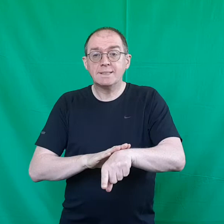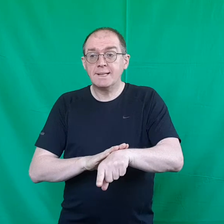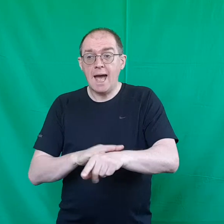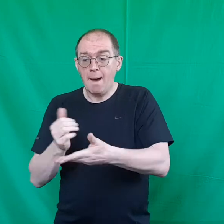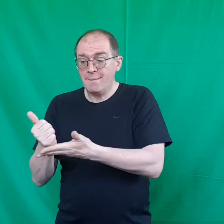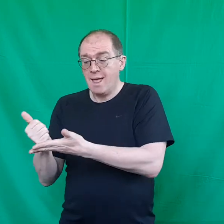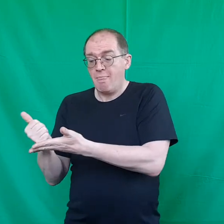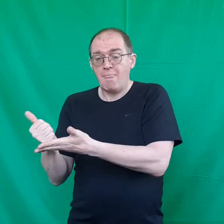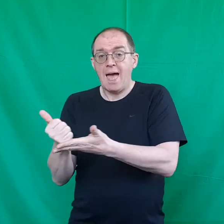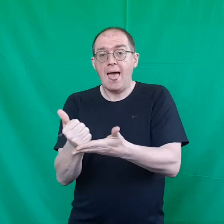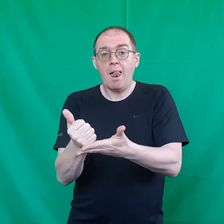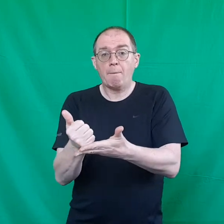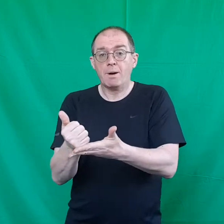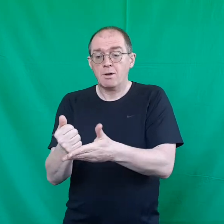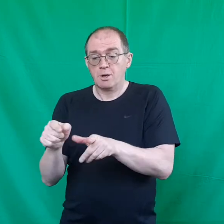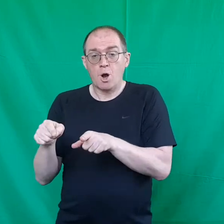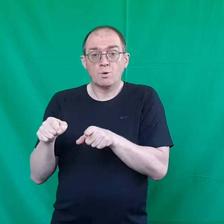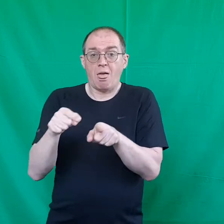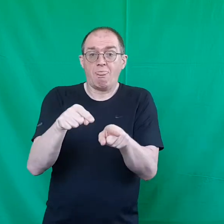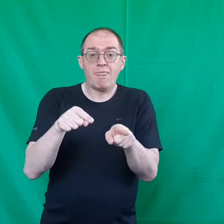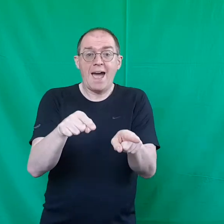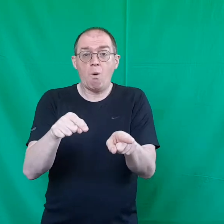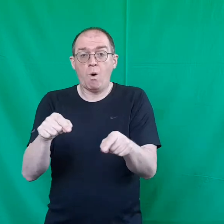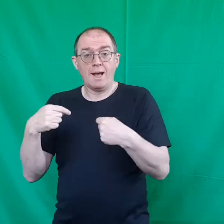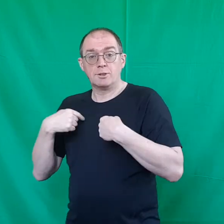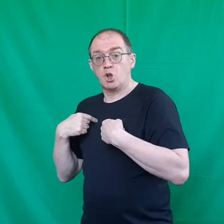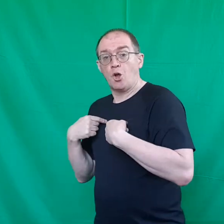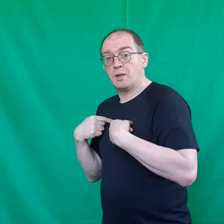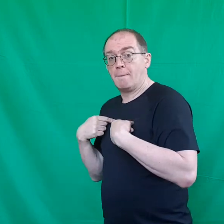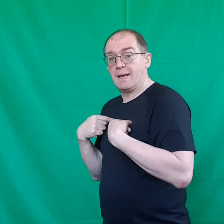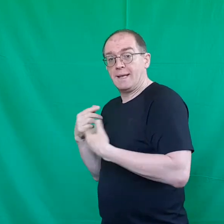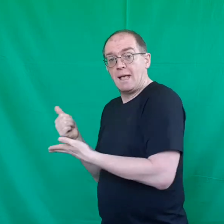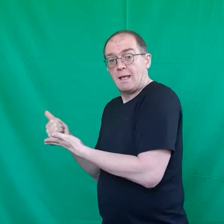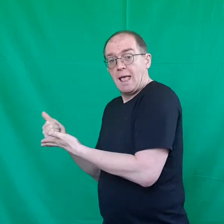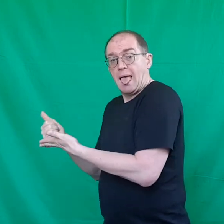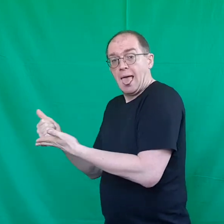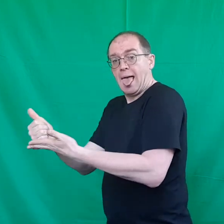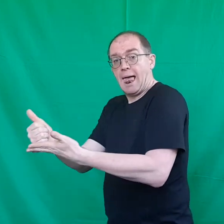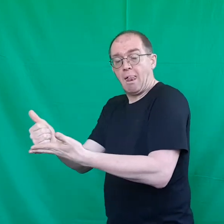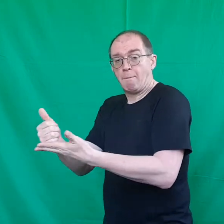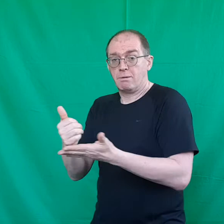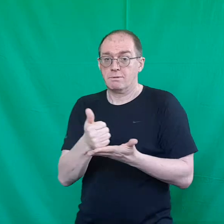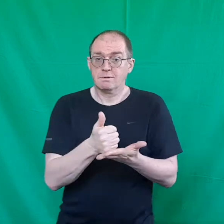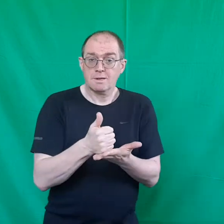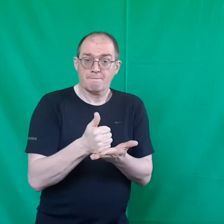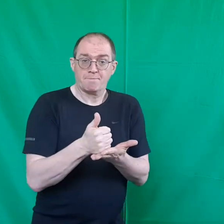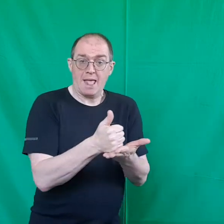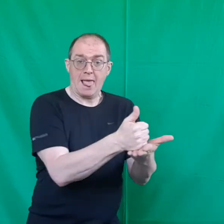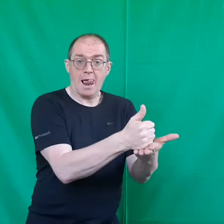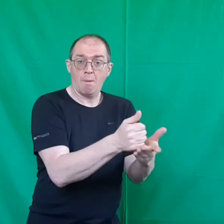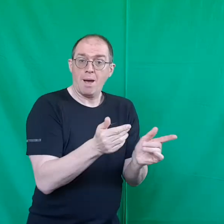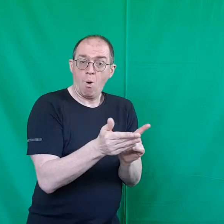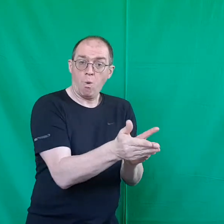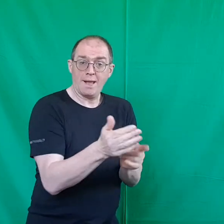time the help goes that way not to me help help away